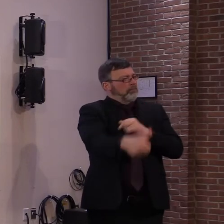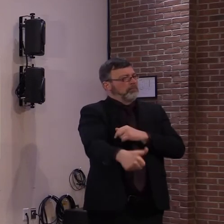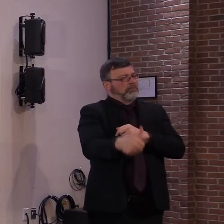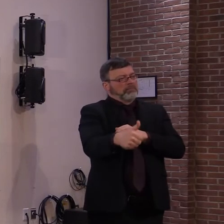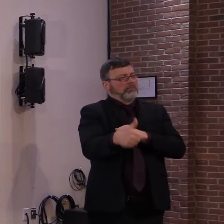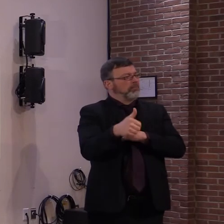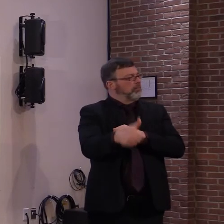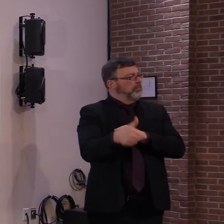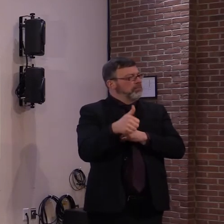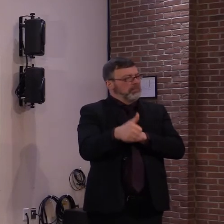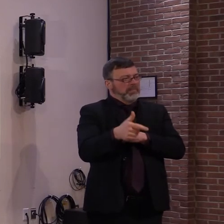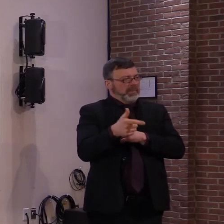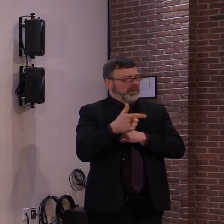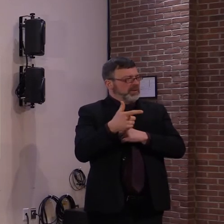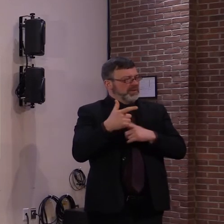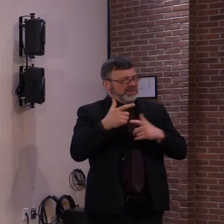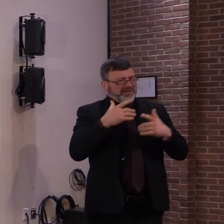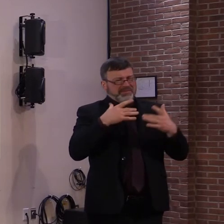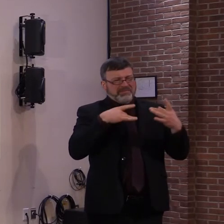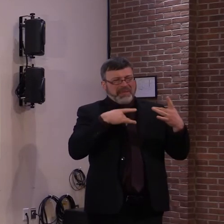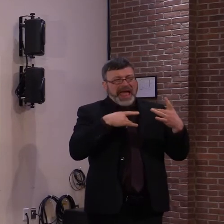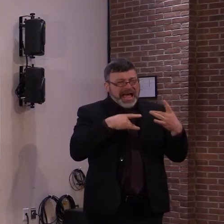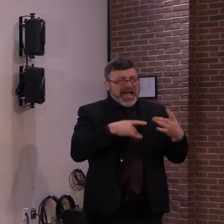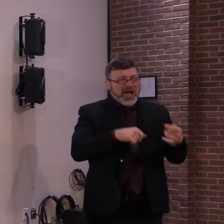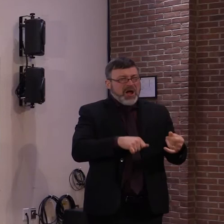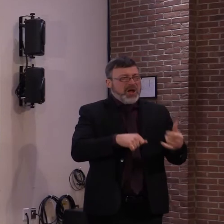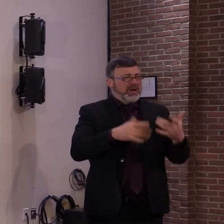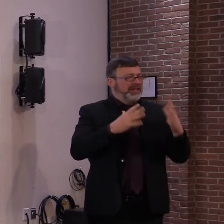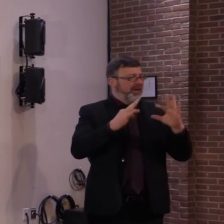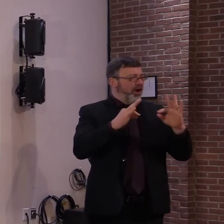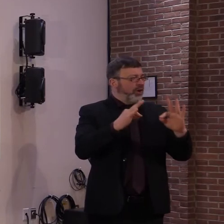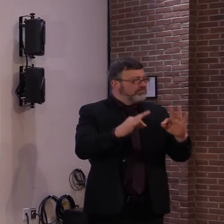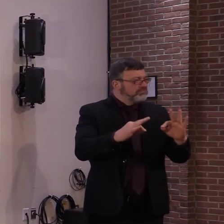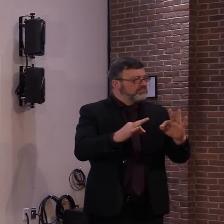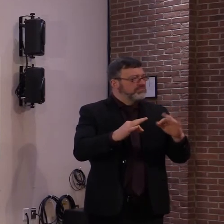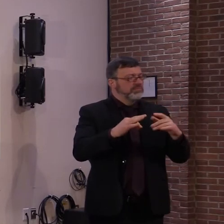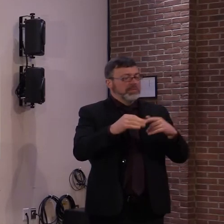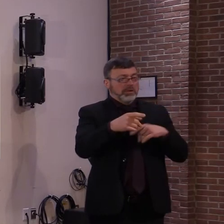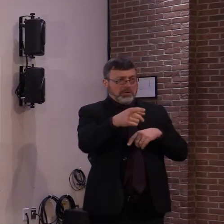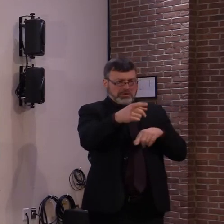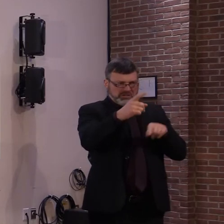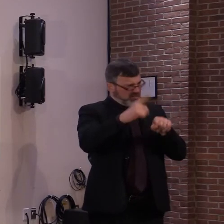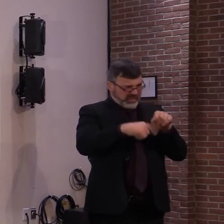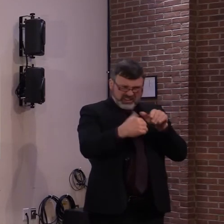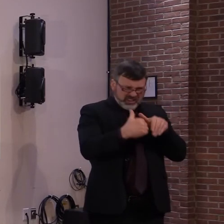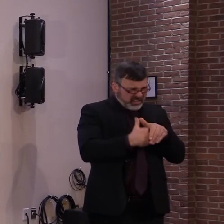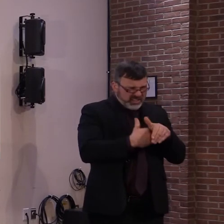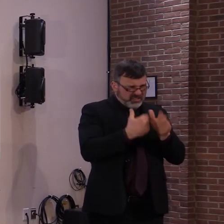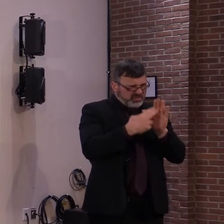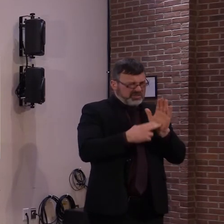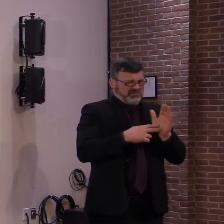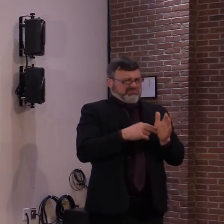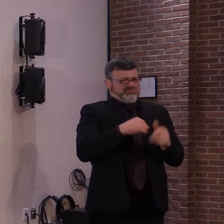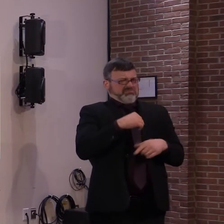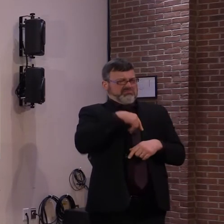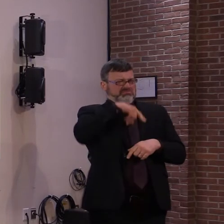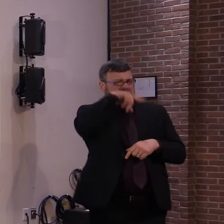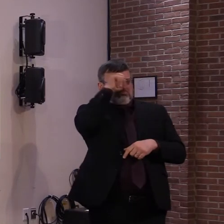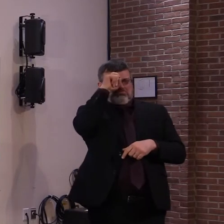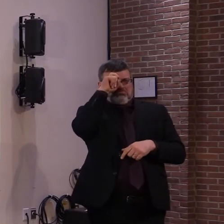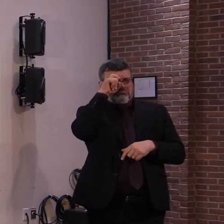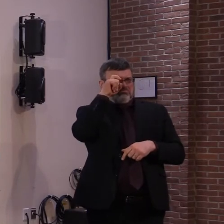smoothly. So I'd wonder what went on with the particular person you were, uh, mentioning. Uh, because that's